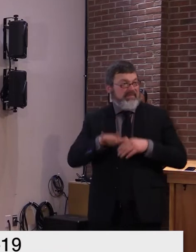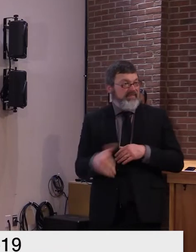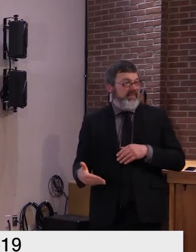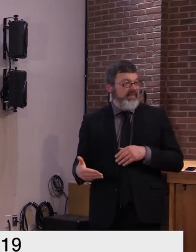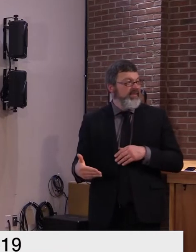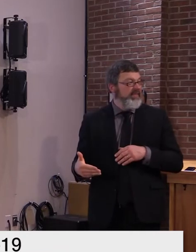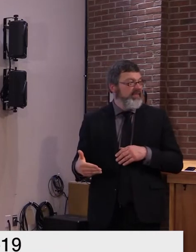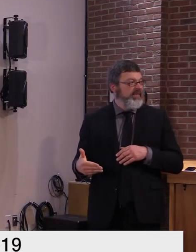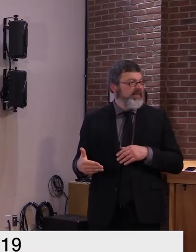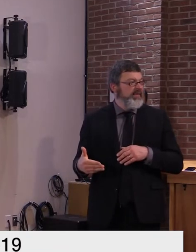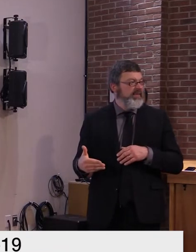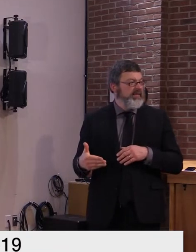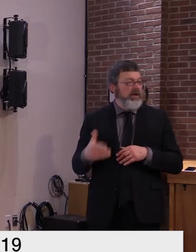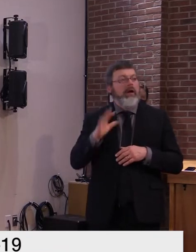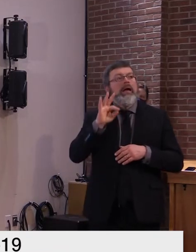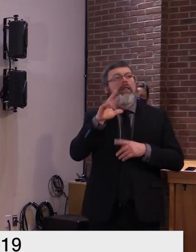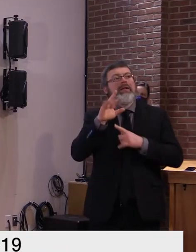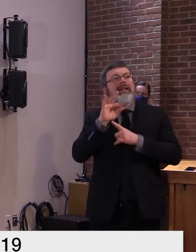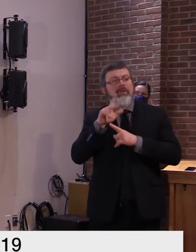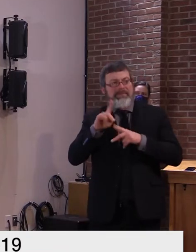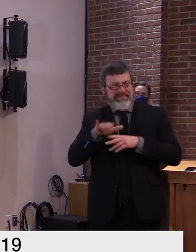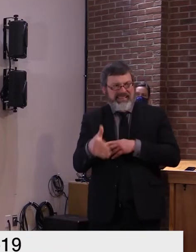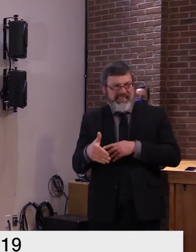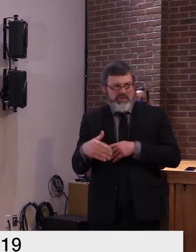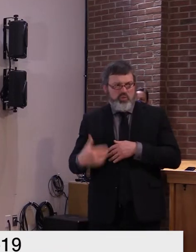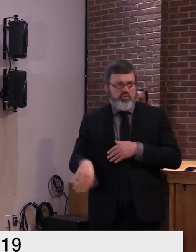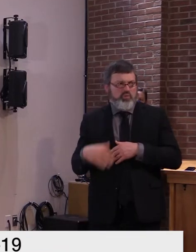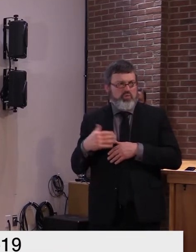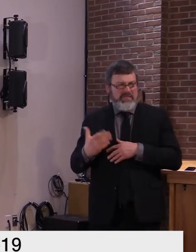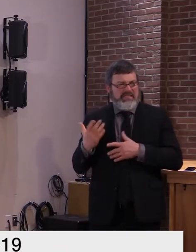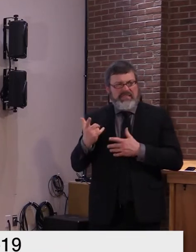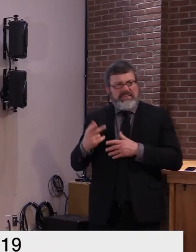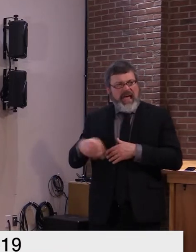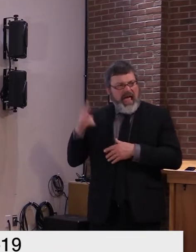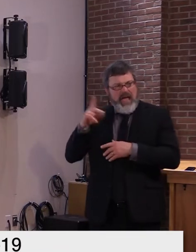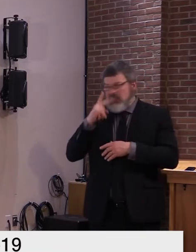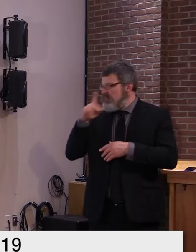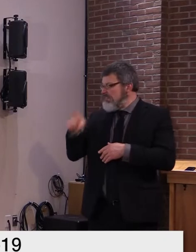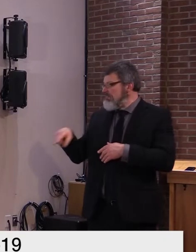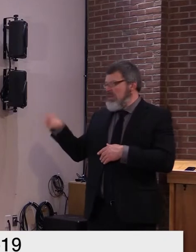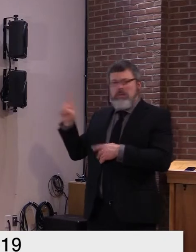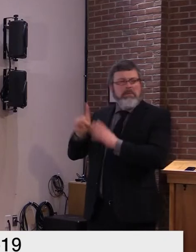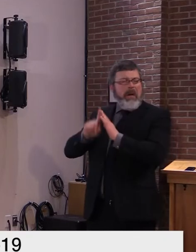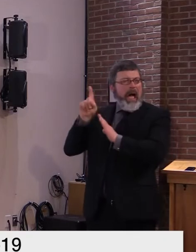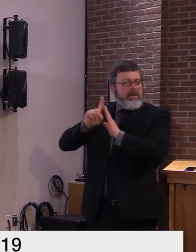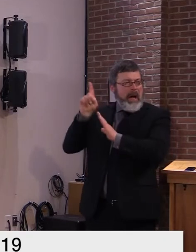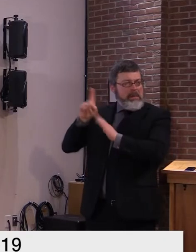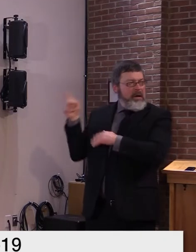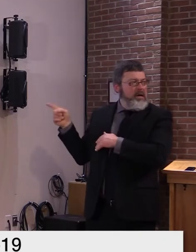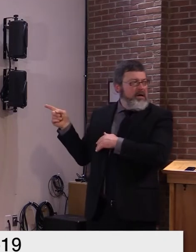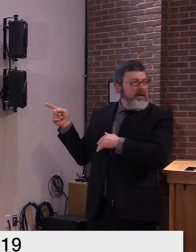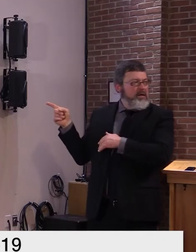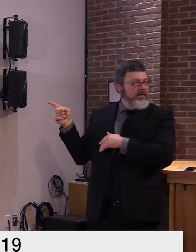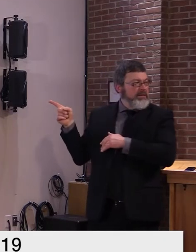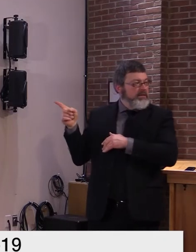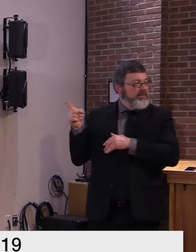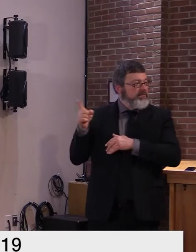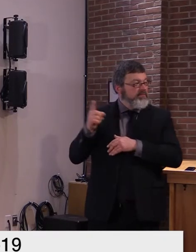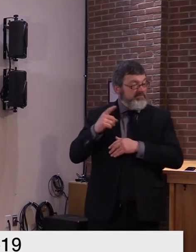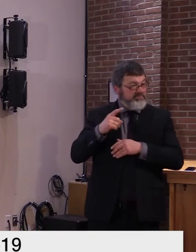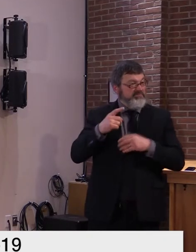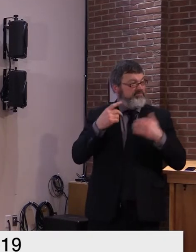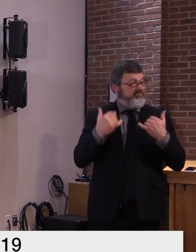we're reporting uh today on our website 113 new cases and um